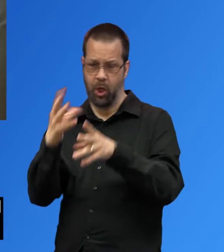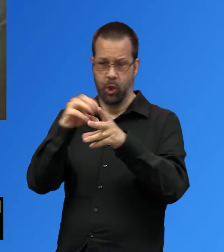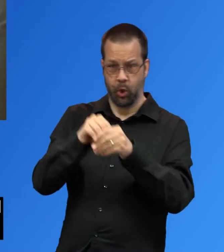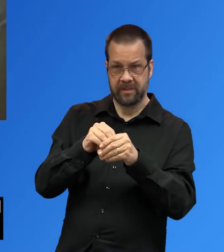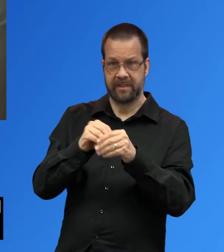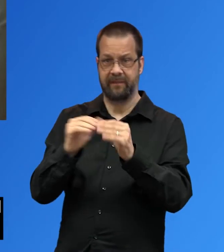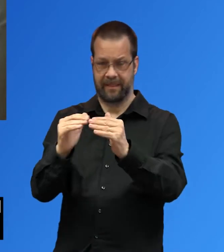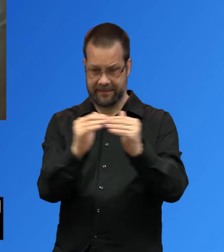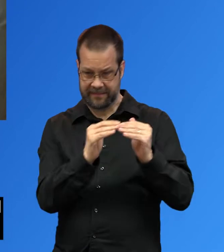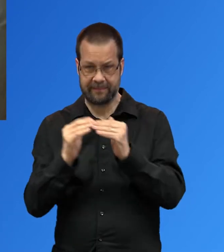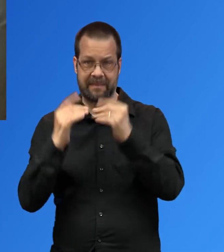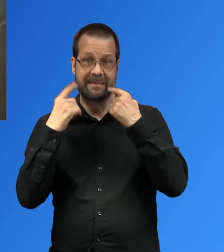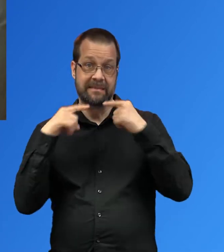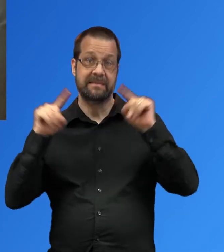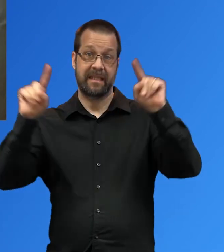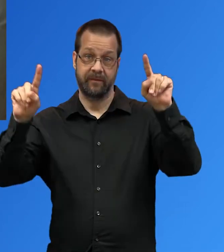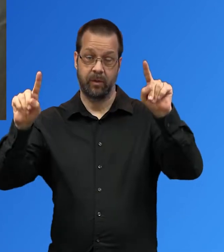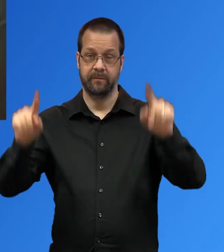participants.